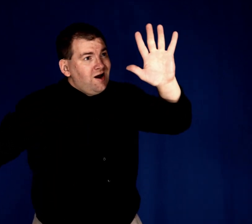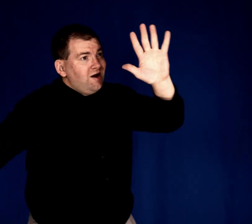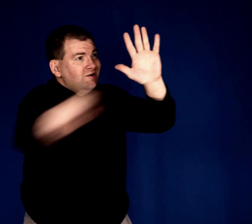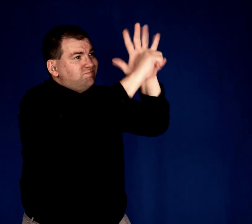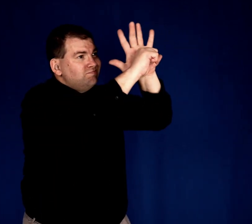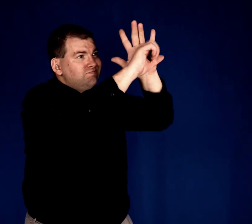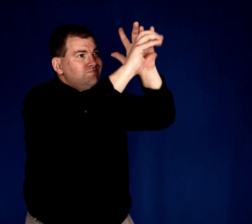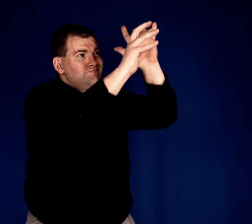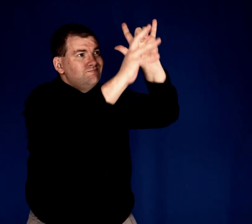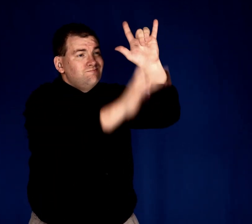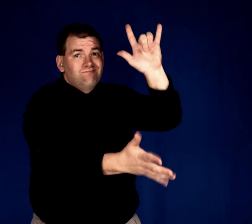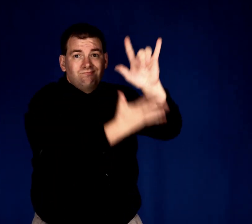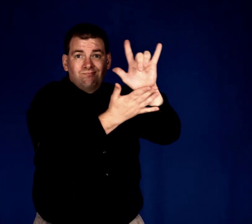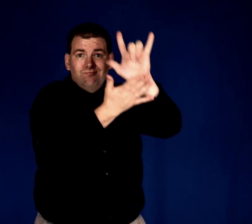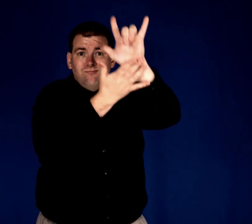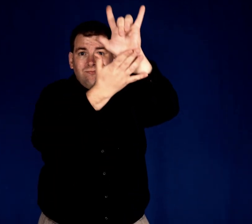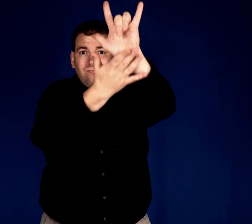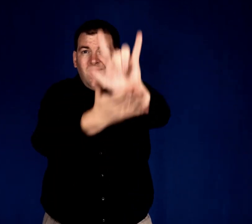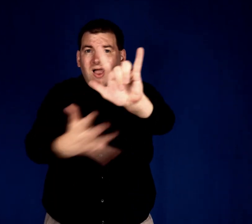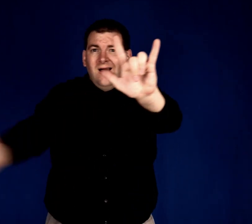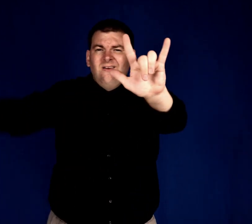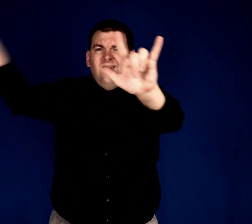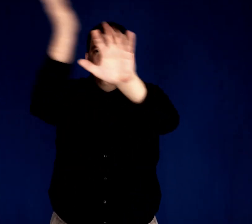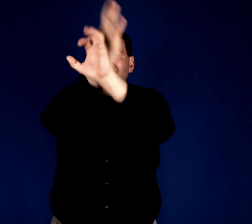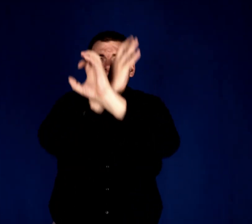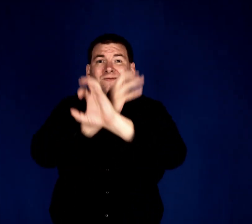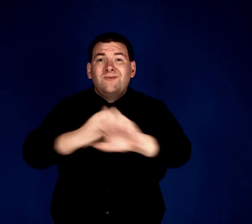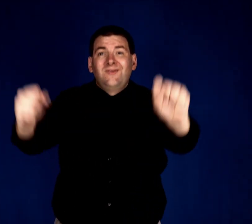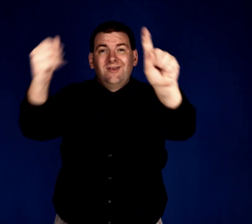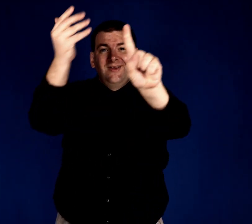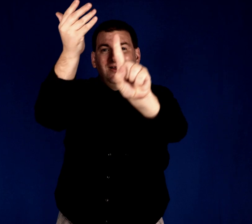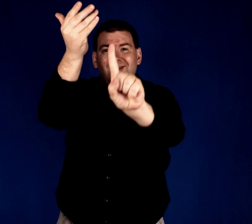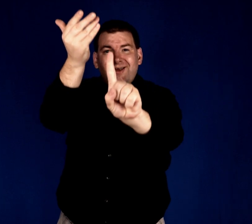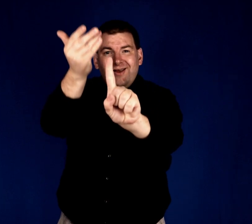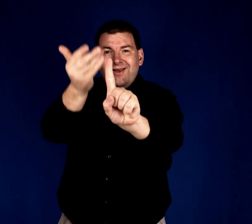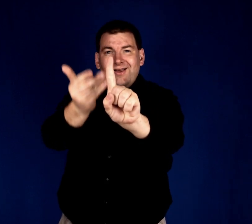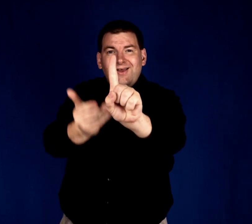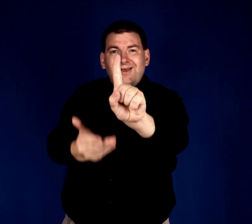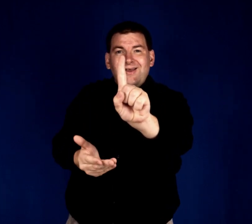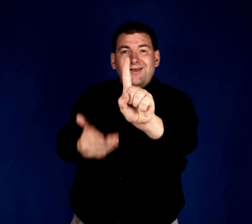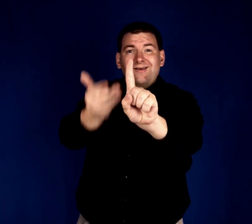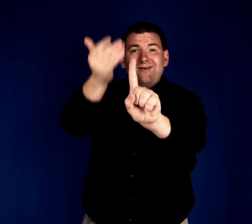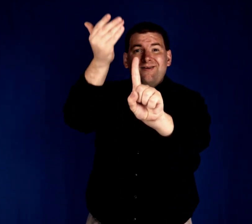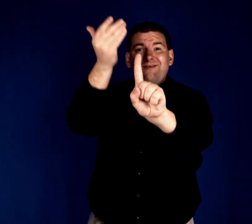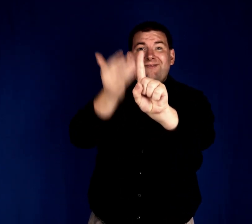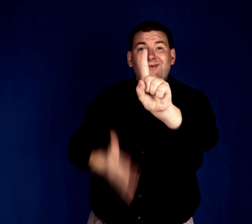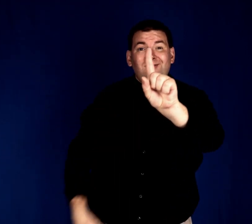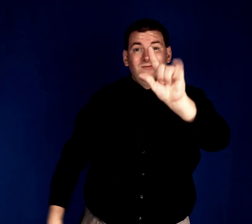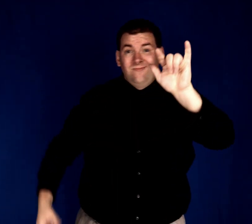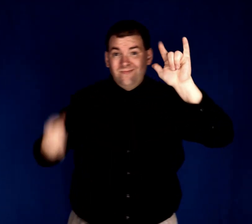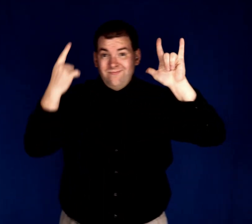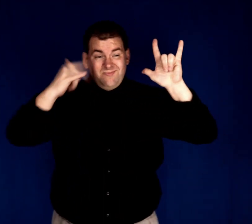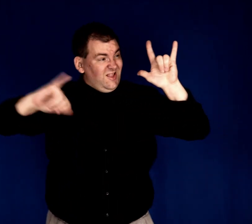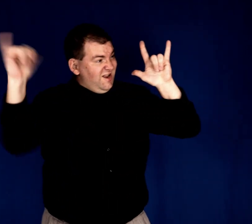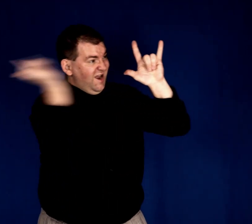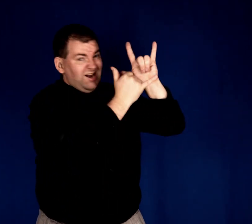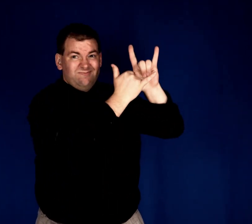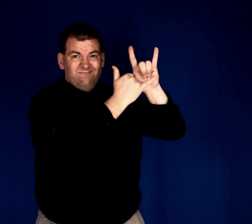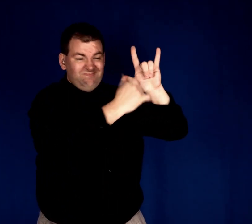gave my life to save you Love paid